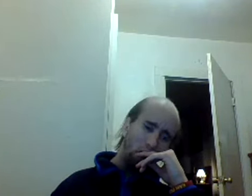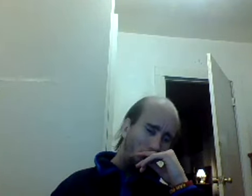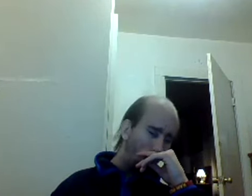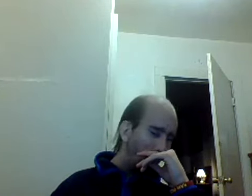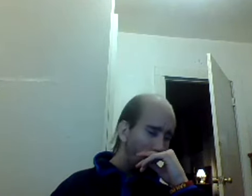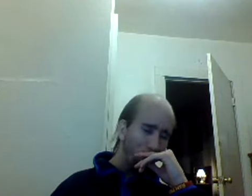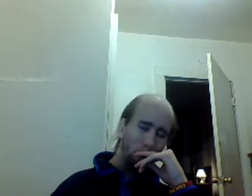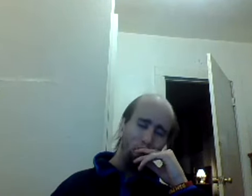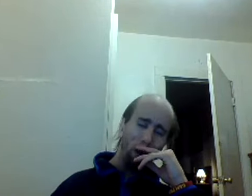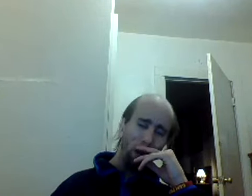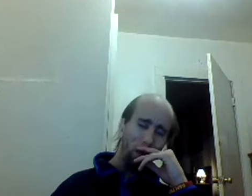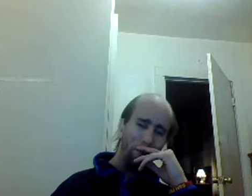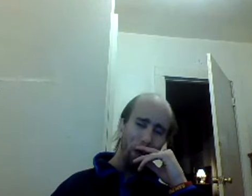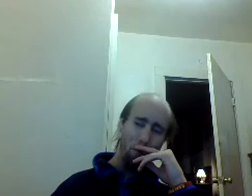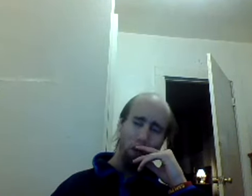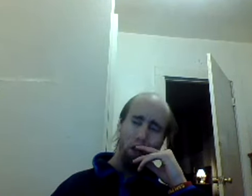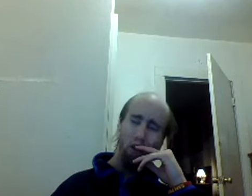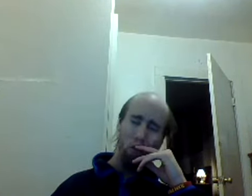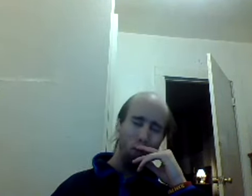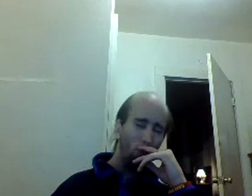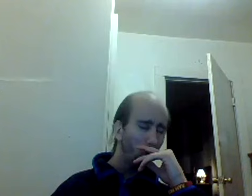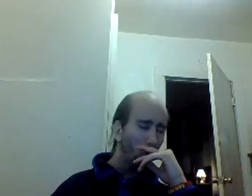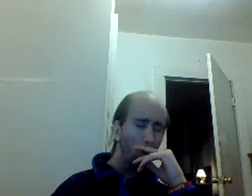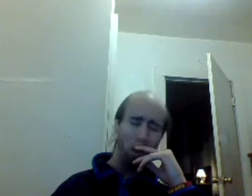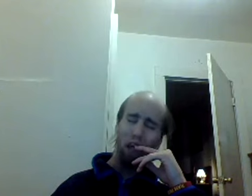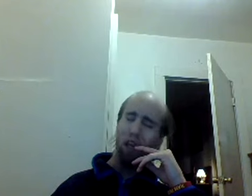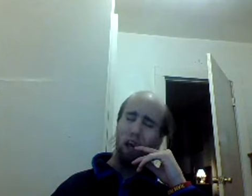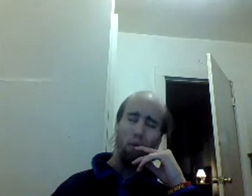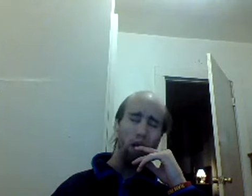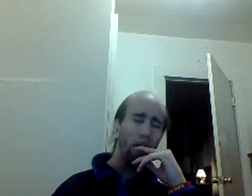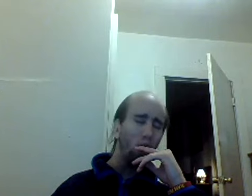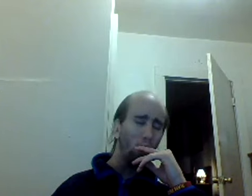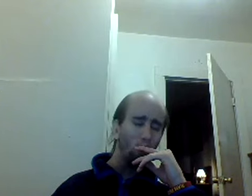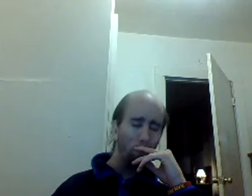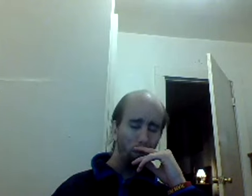now I'm not trying to drag your family into it so don't take it that way at all